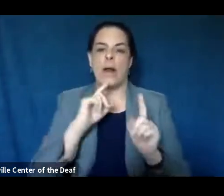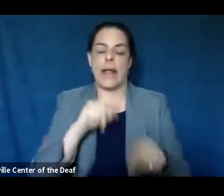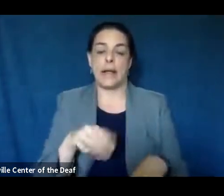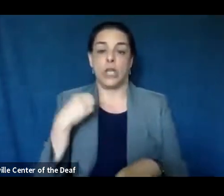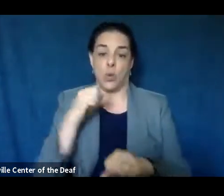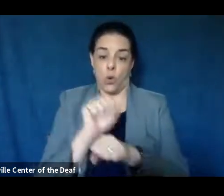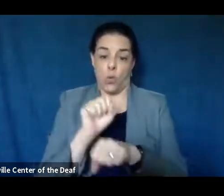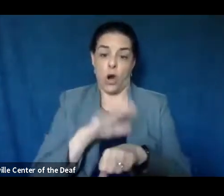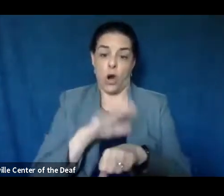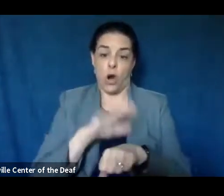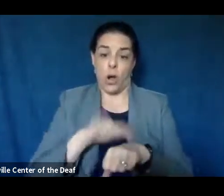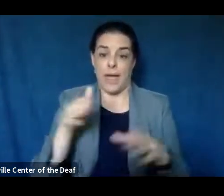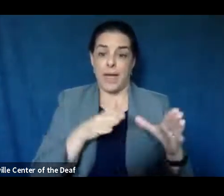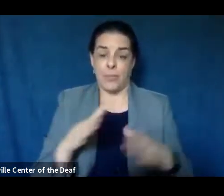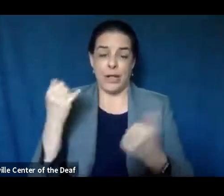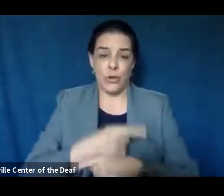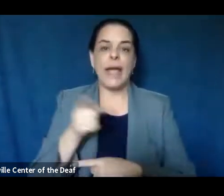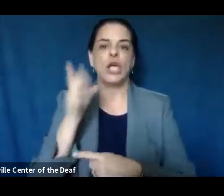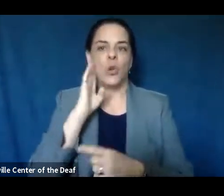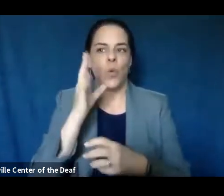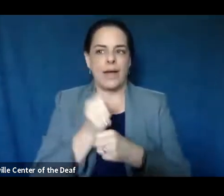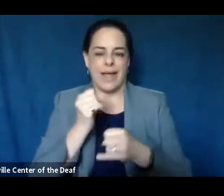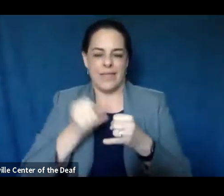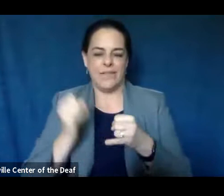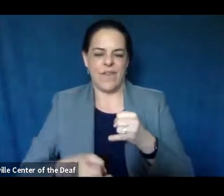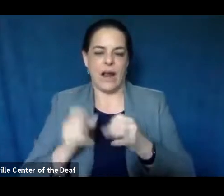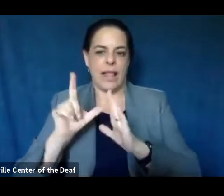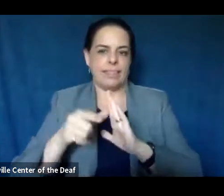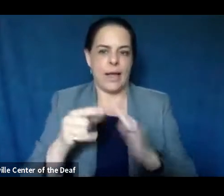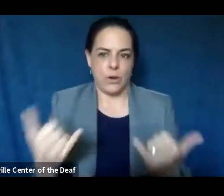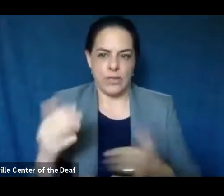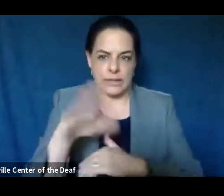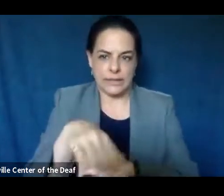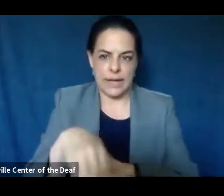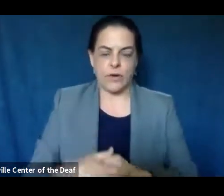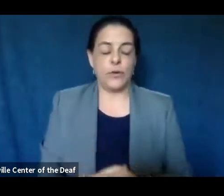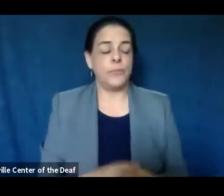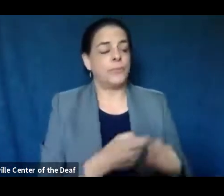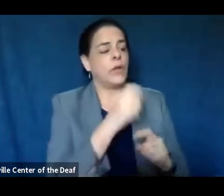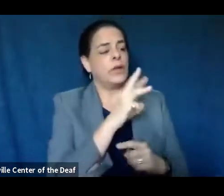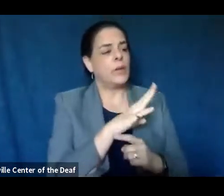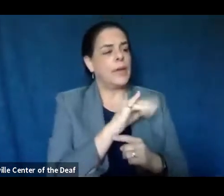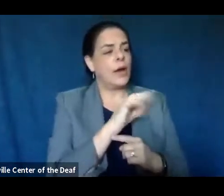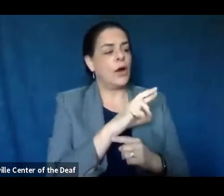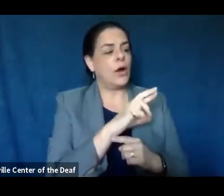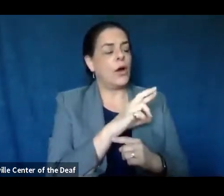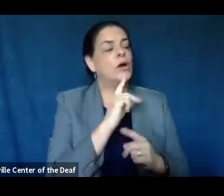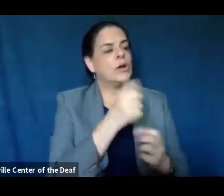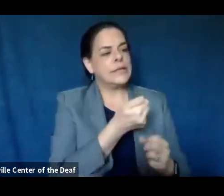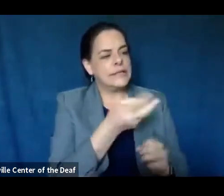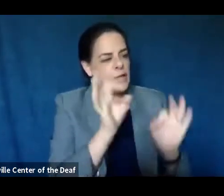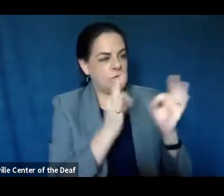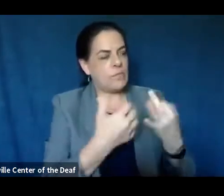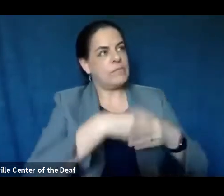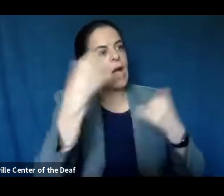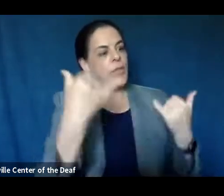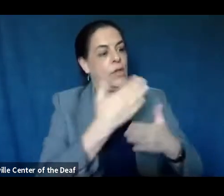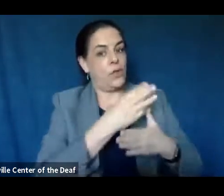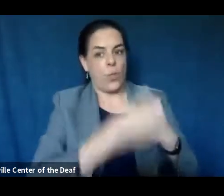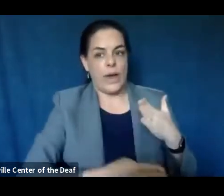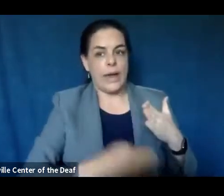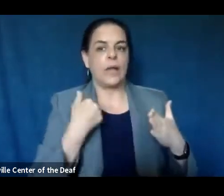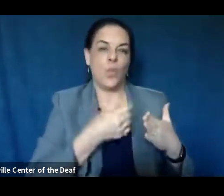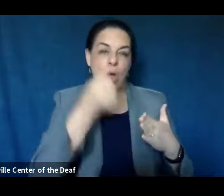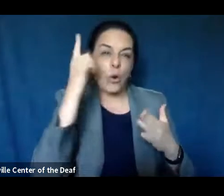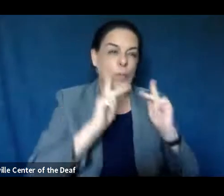working on that plan today and you'll get it later today. From Debbie, BIR, there were several families who were out this weekend. get that people